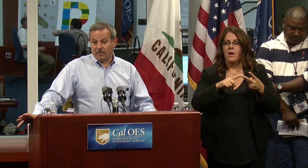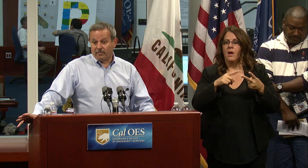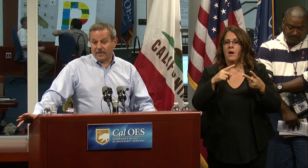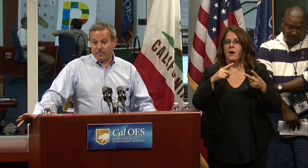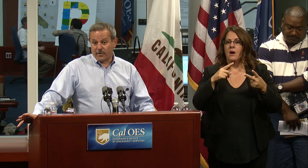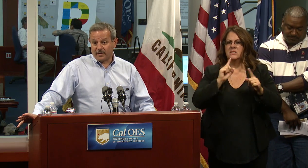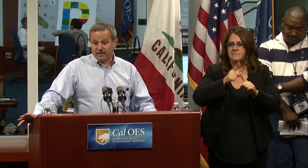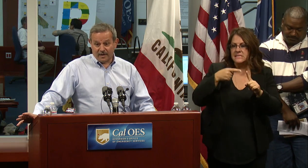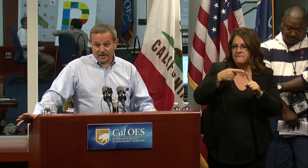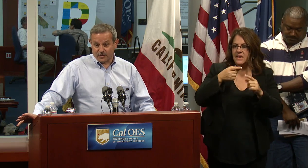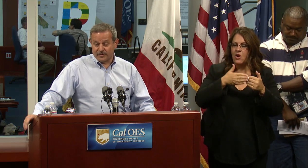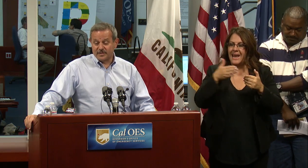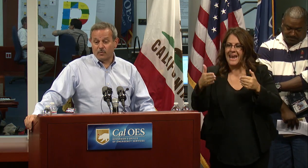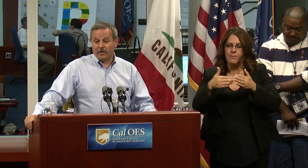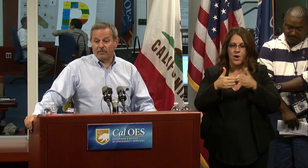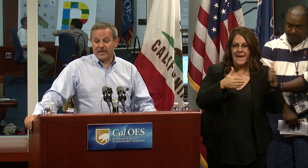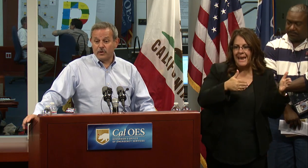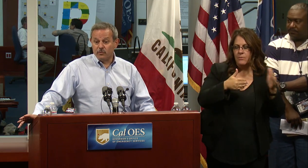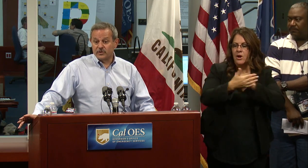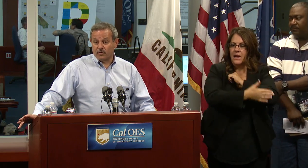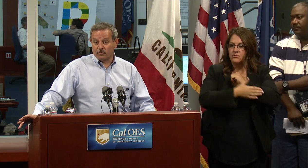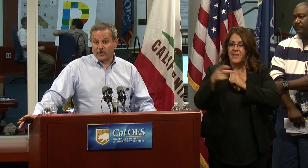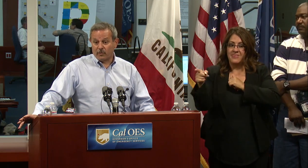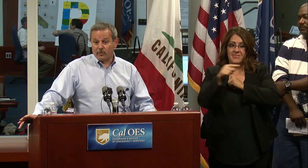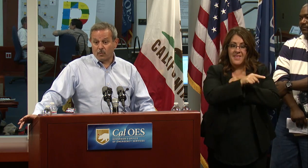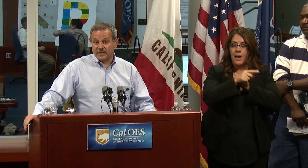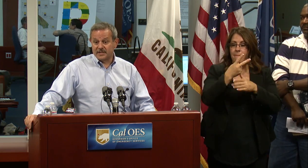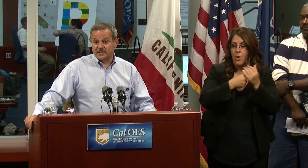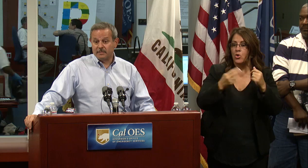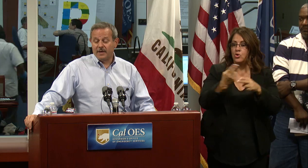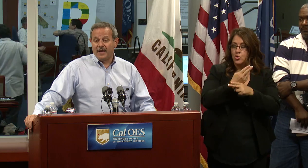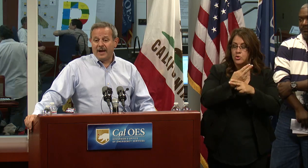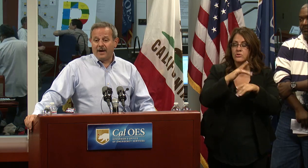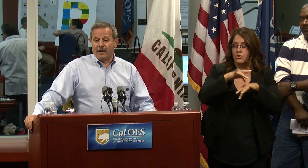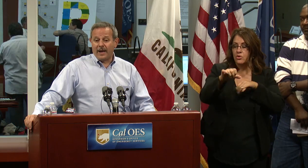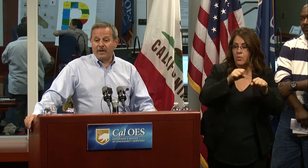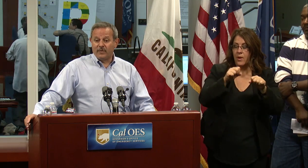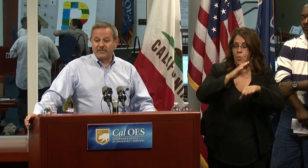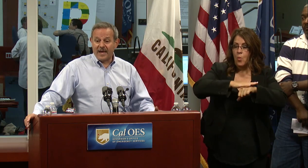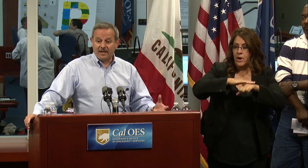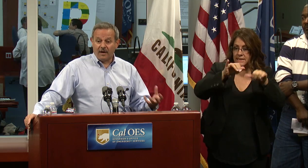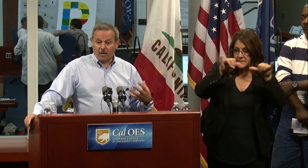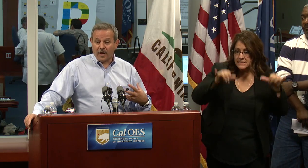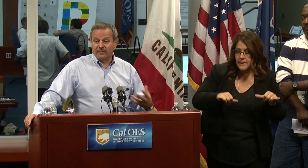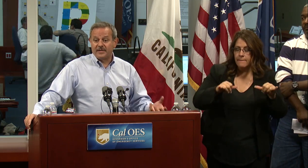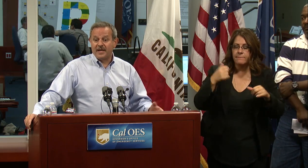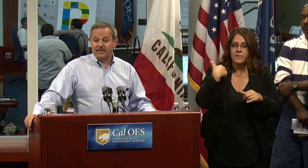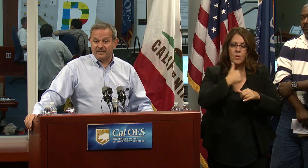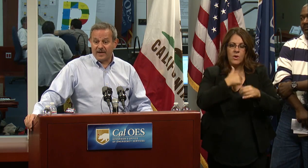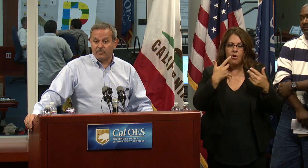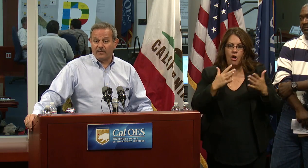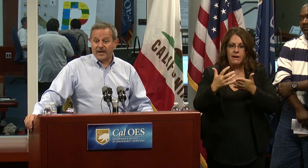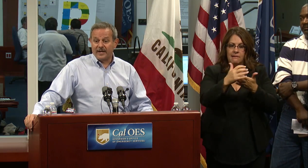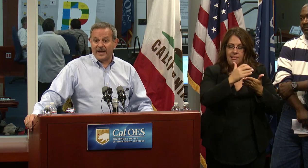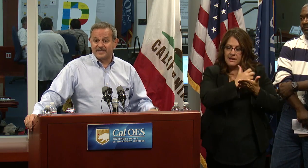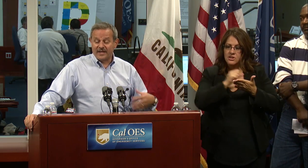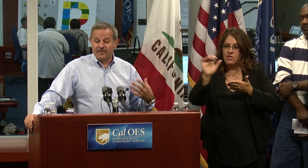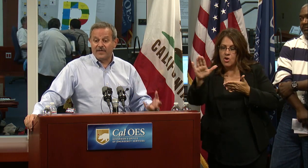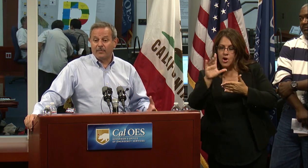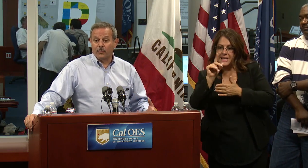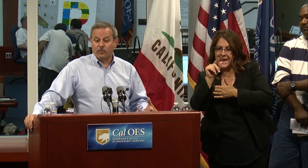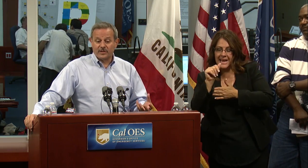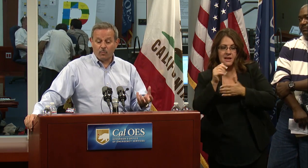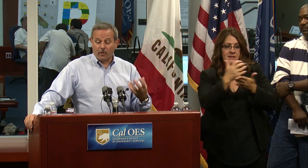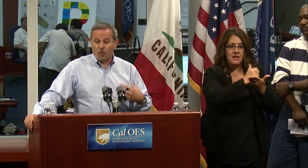our neighboring countries where they use an earthquake early warning system. And we've taken a lot of the data that they provided as